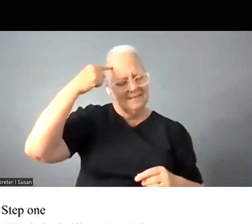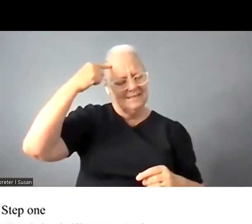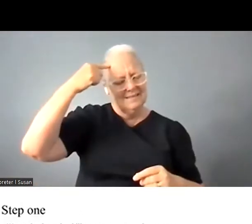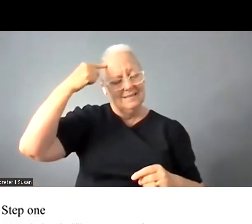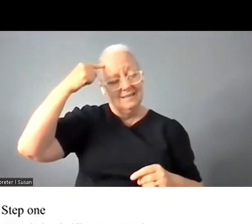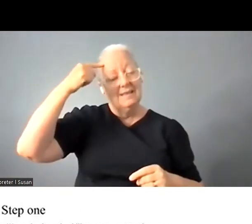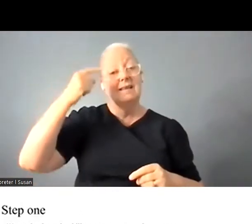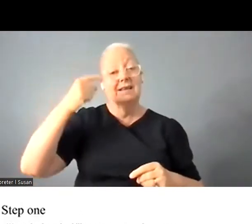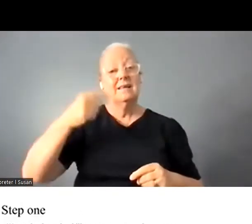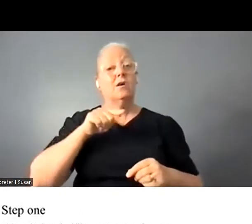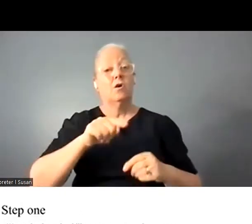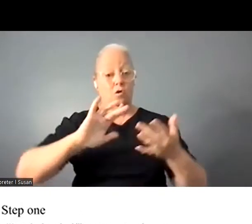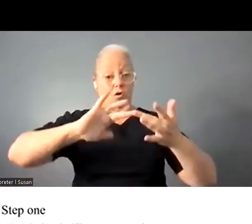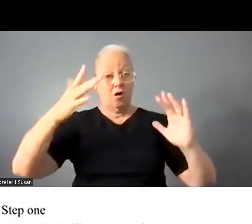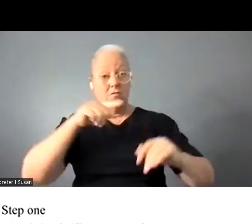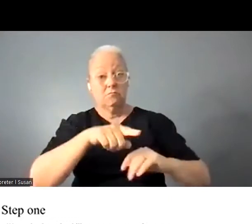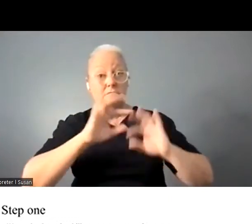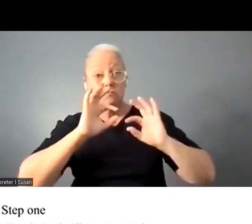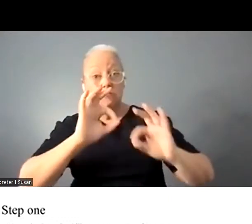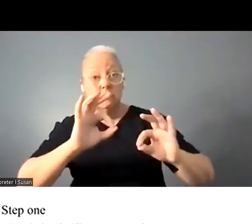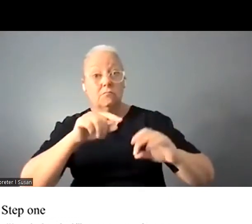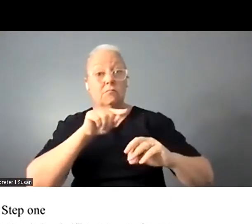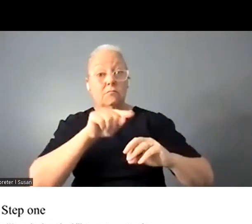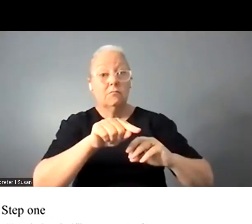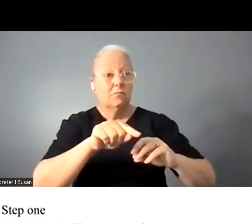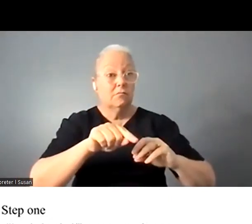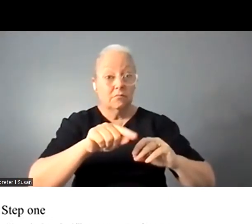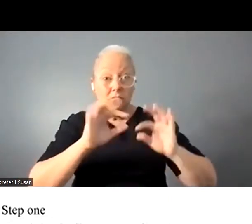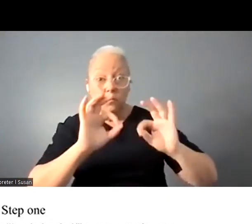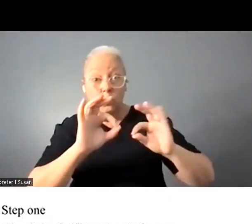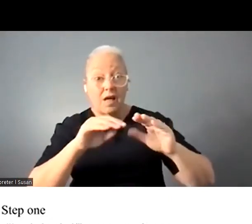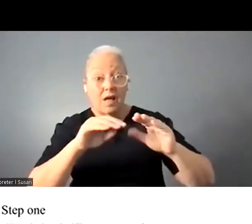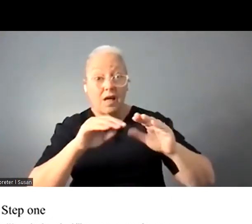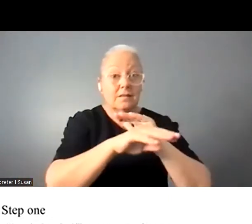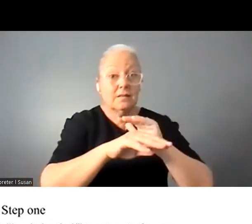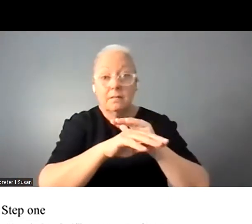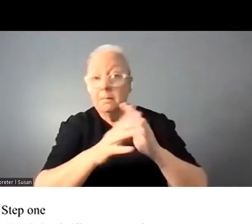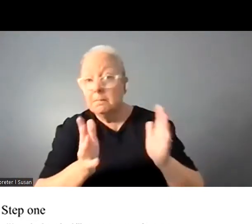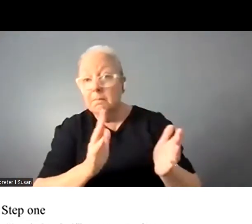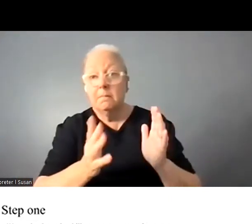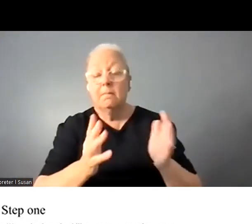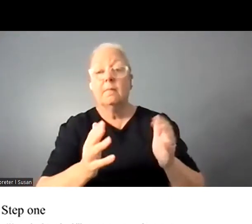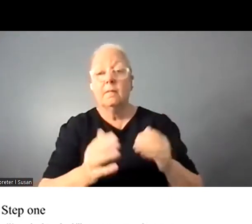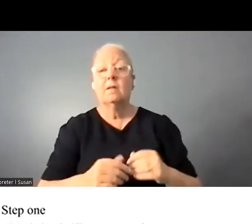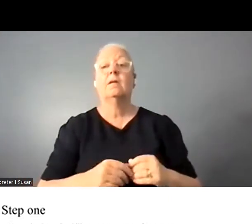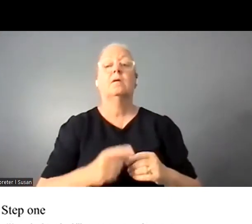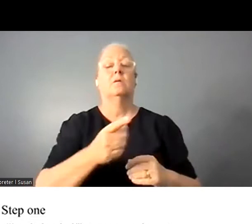this online platform? Is the candidate able to fully navigate